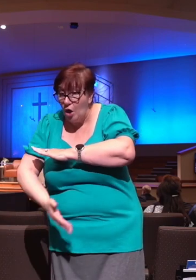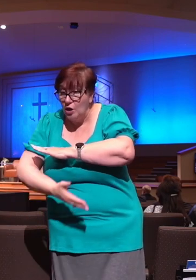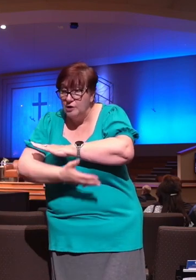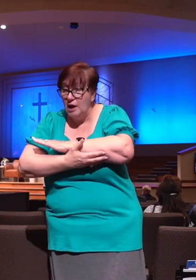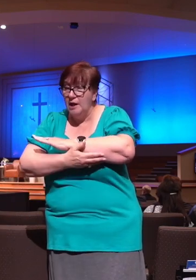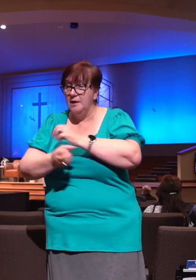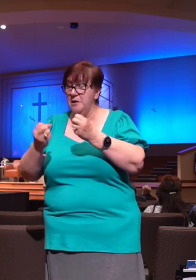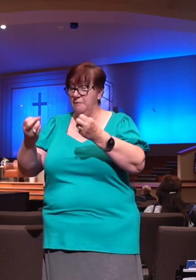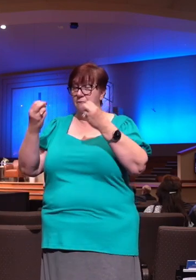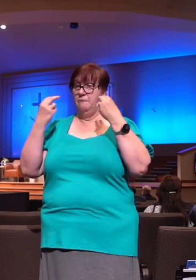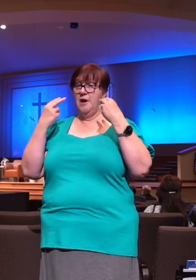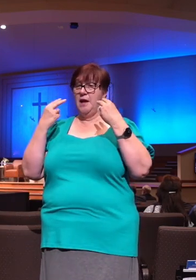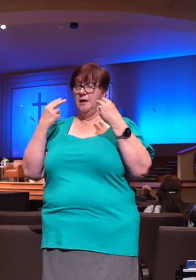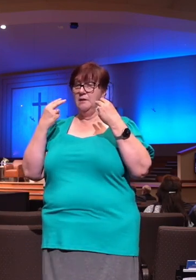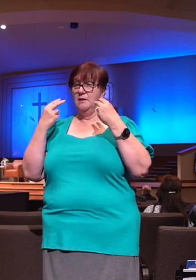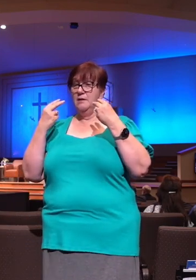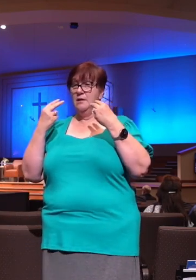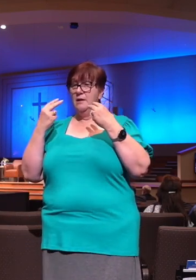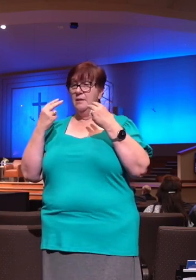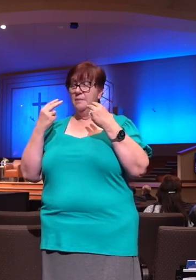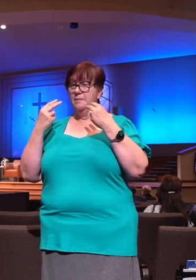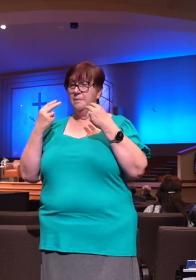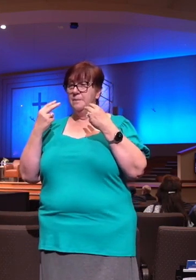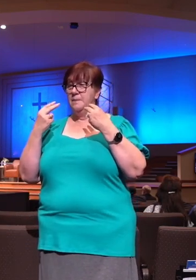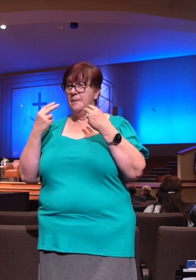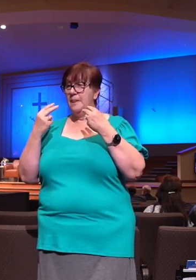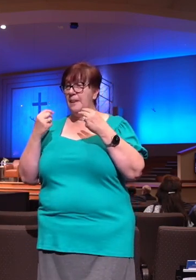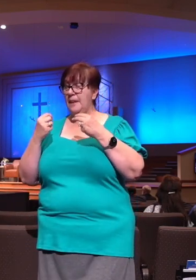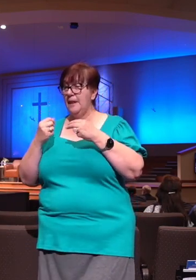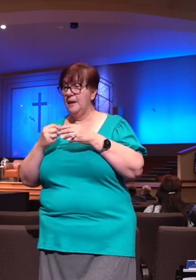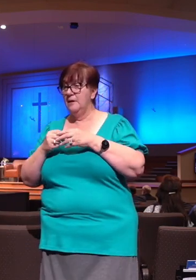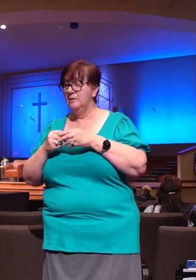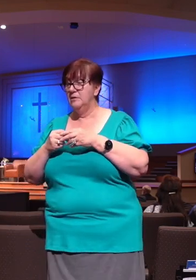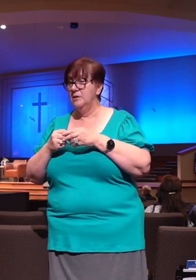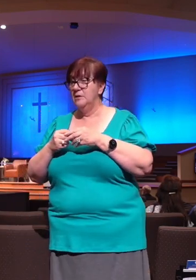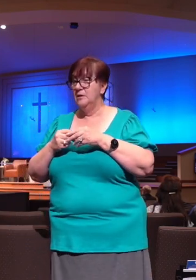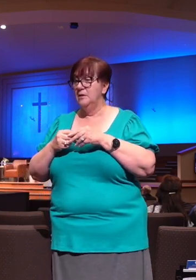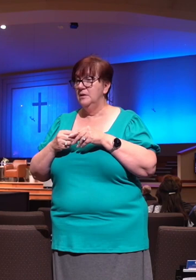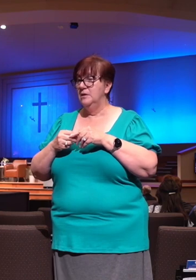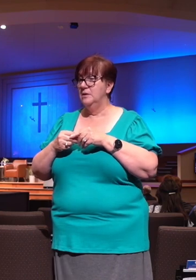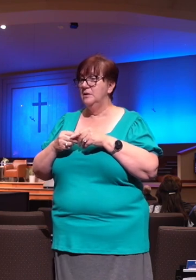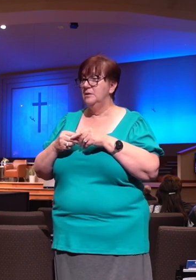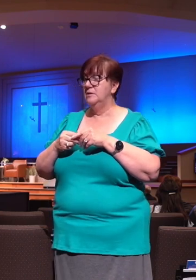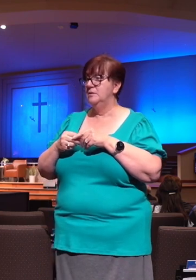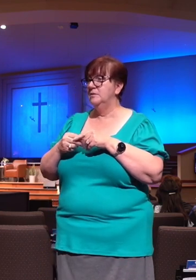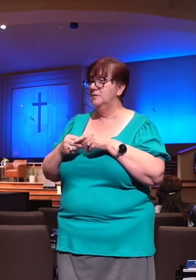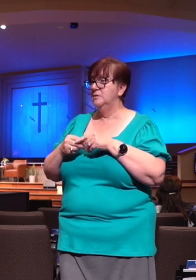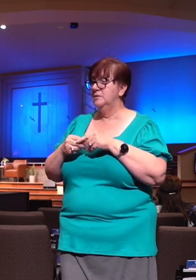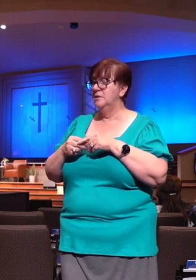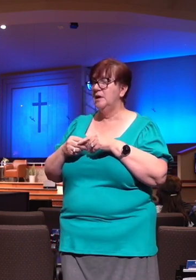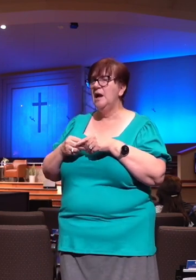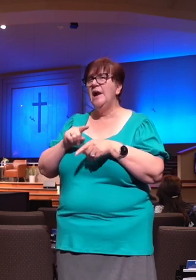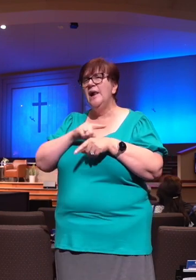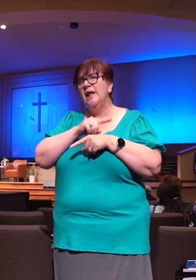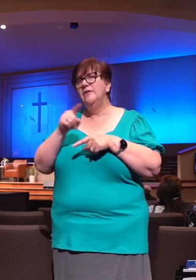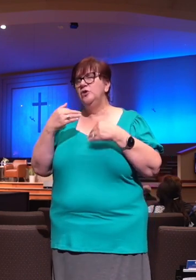here, my reins sort of struck me in the night season. How many of you guys have just ever had a lot on your mind that prevented you from sleeping?